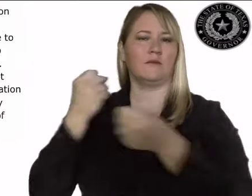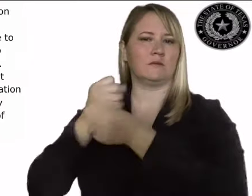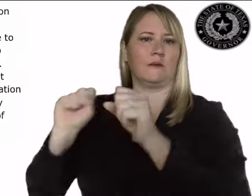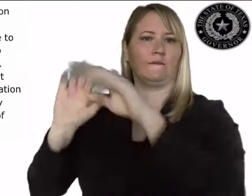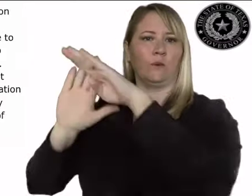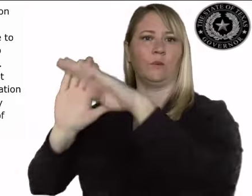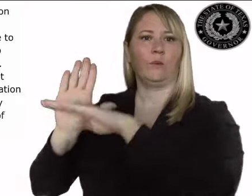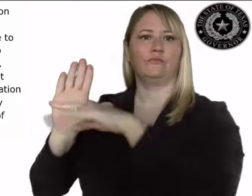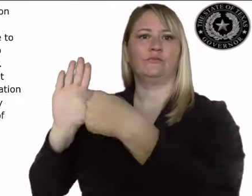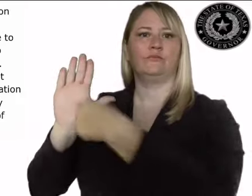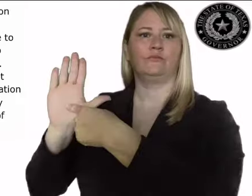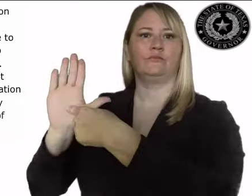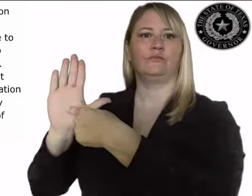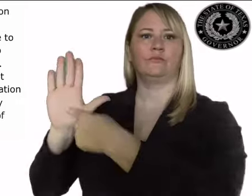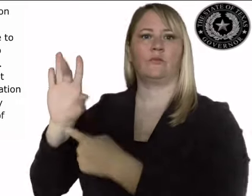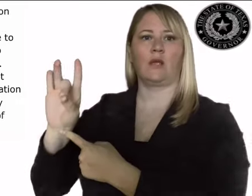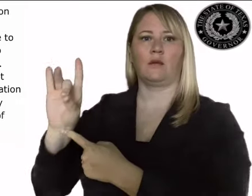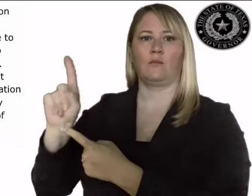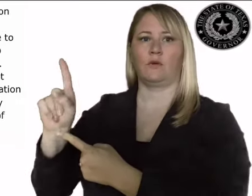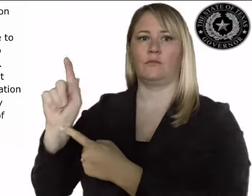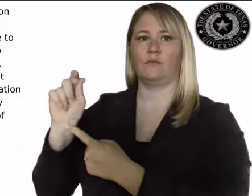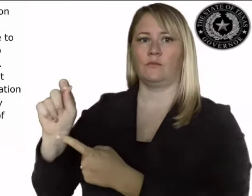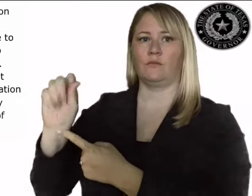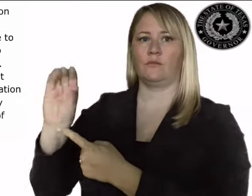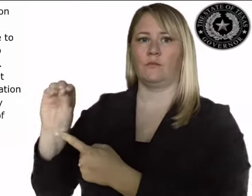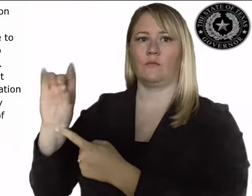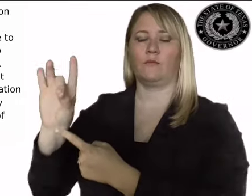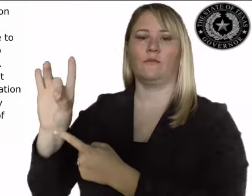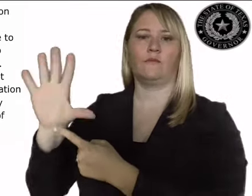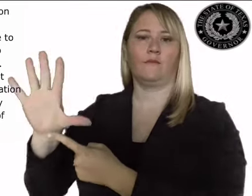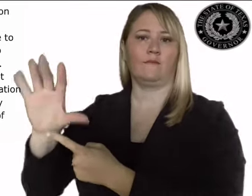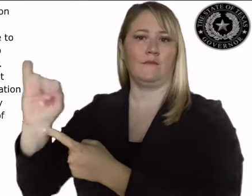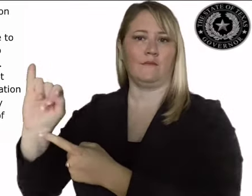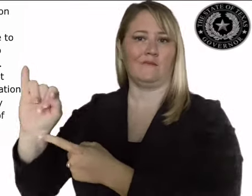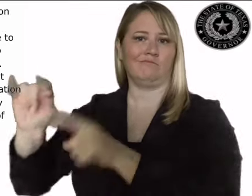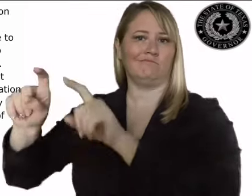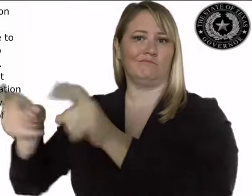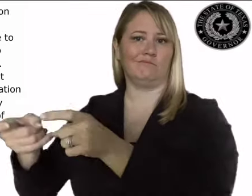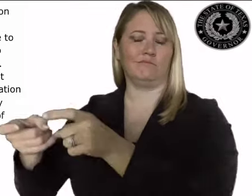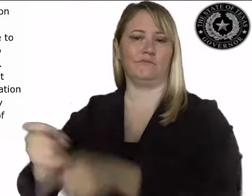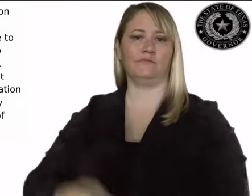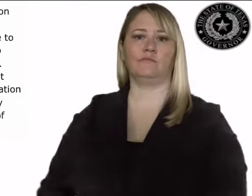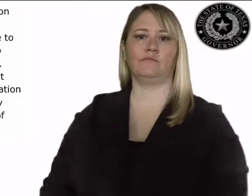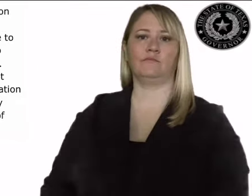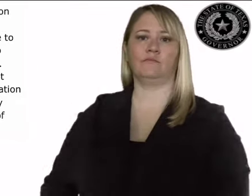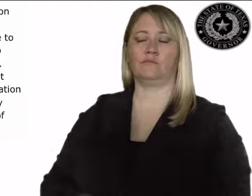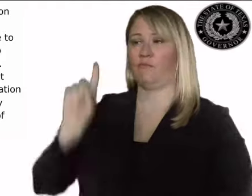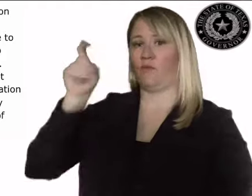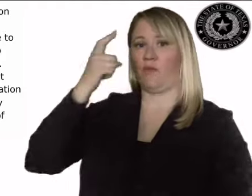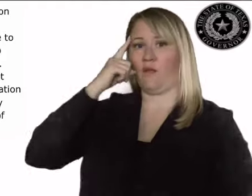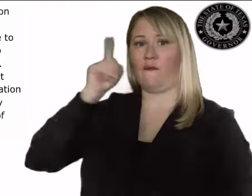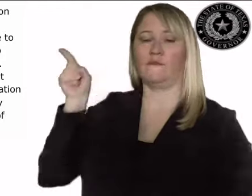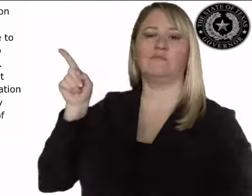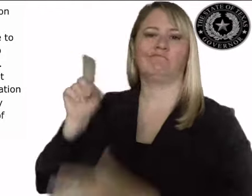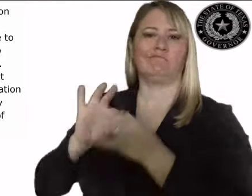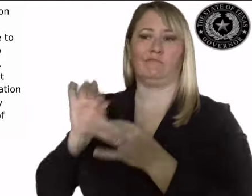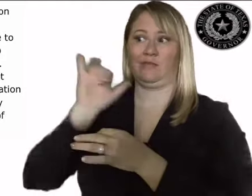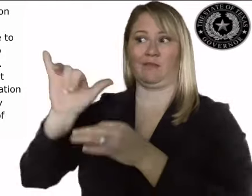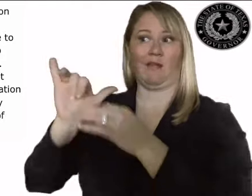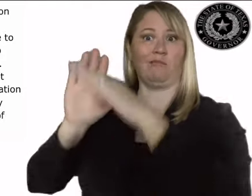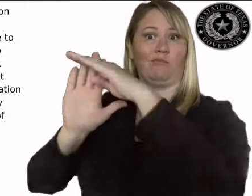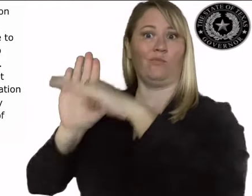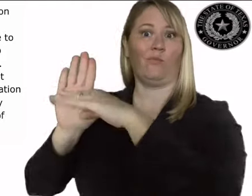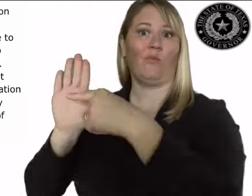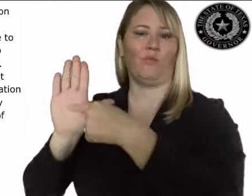3. hereby suspend Section 81.085 of the Texas Health and Safety